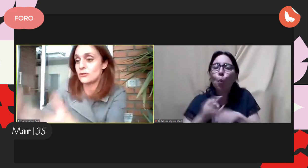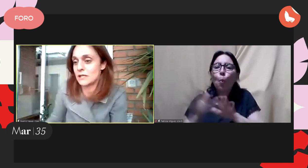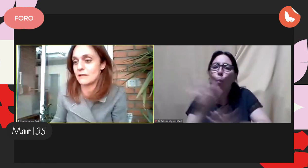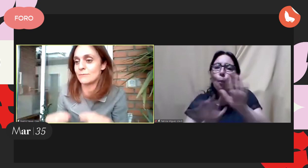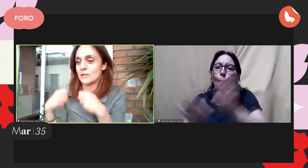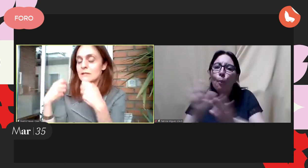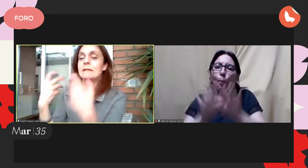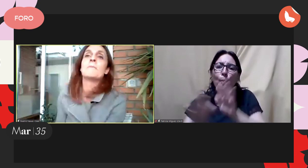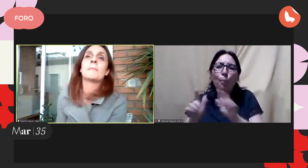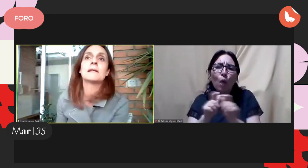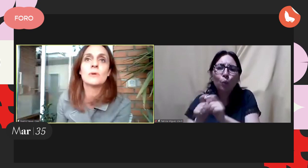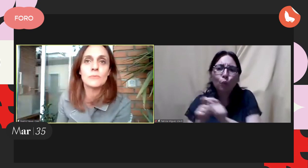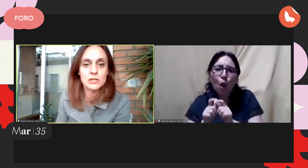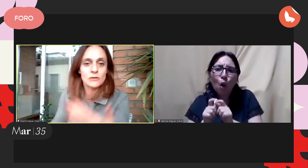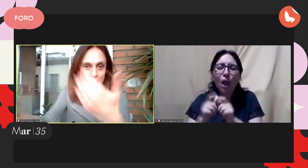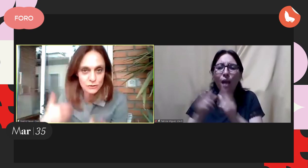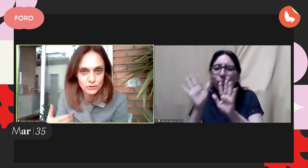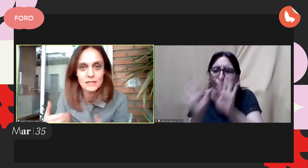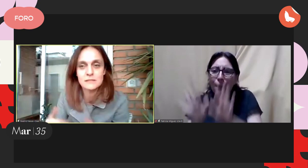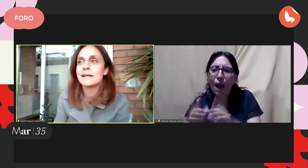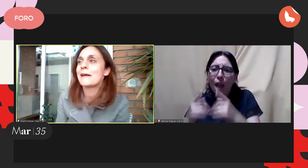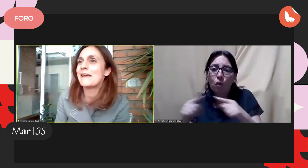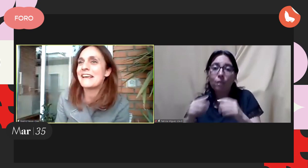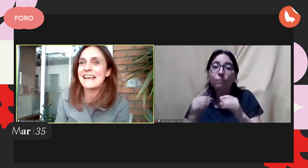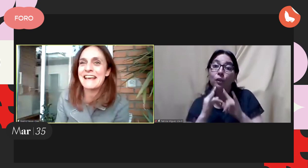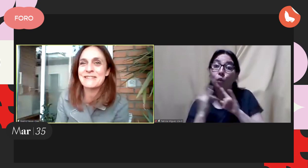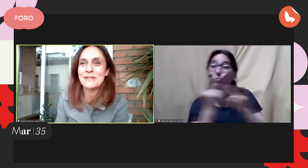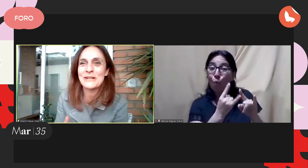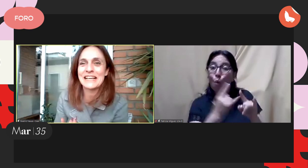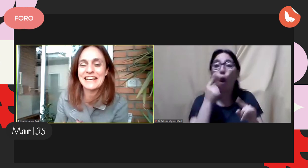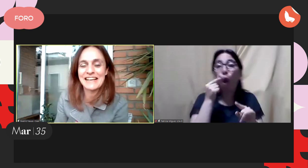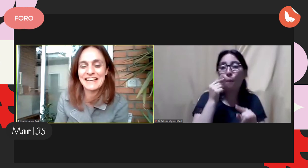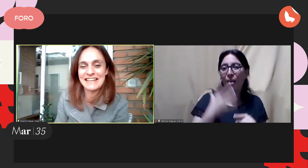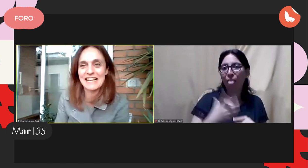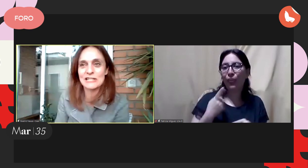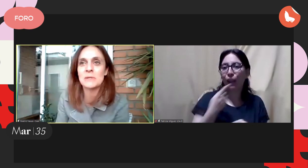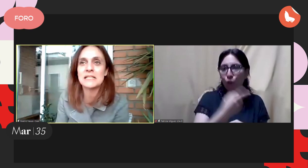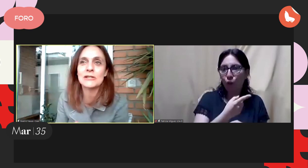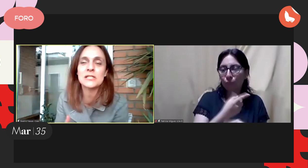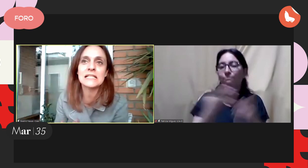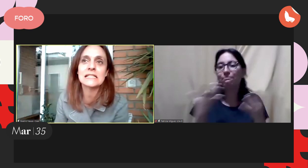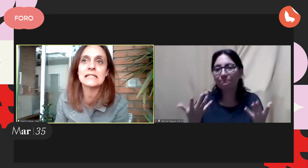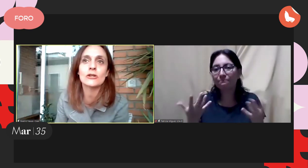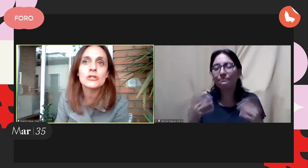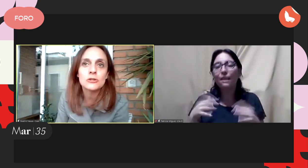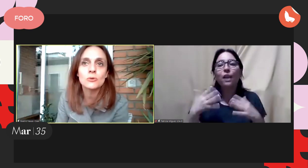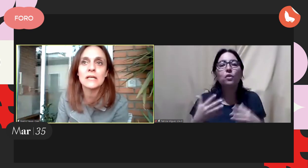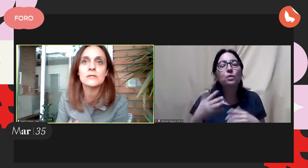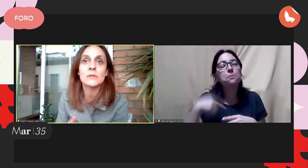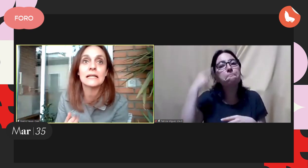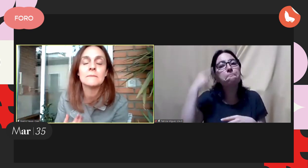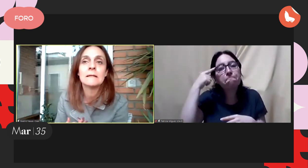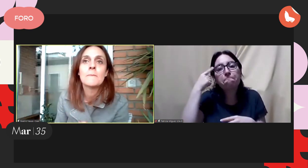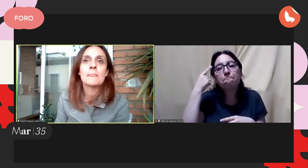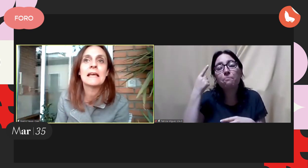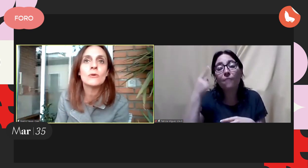producing their shorts we would cook or or be there for them and not doing what we wanted to do